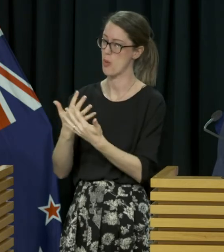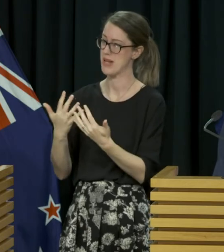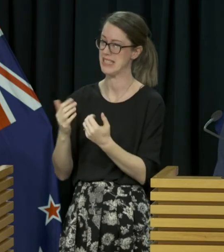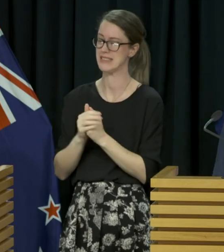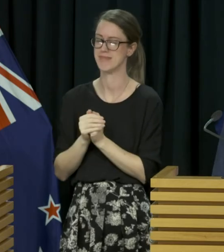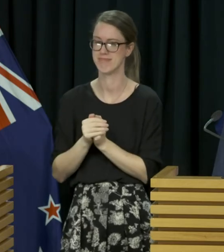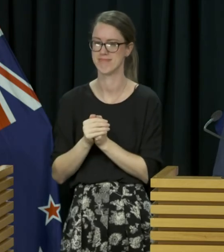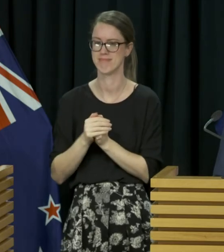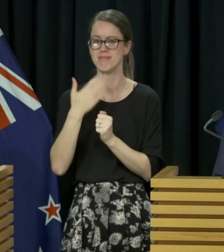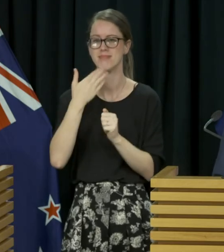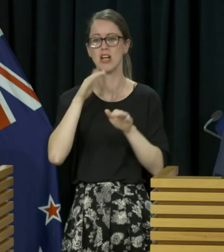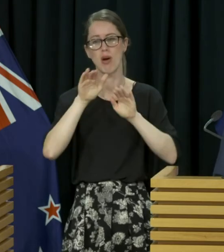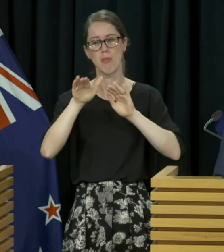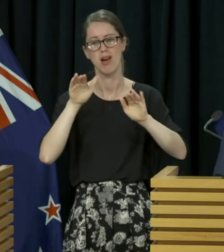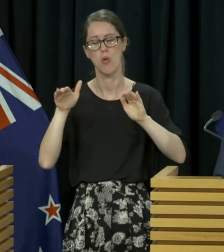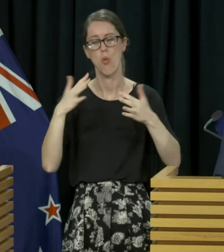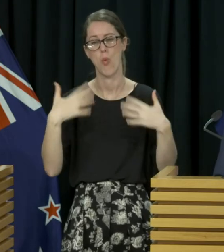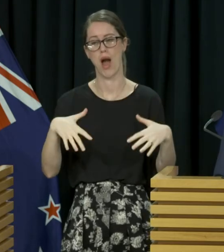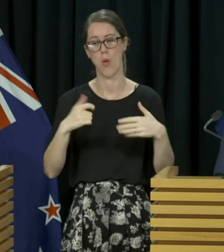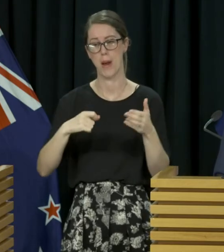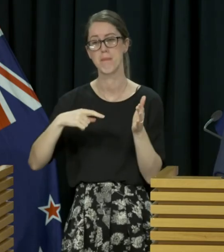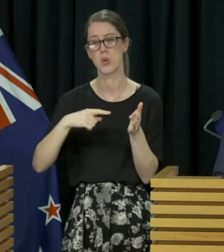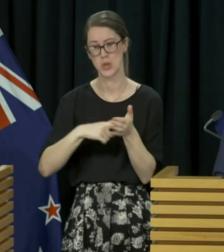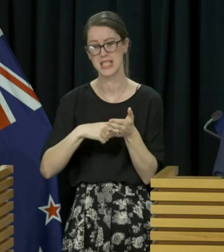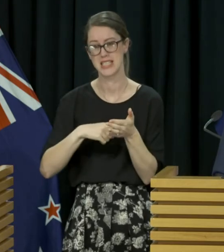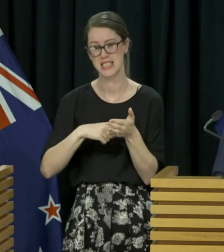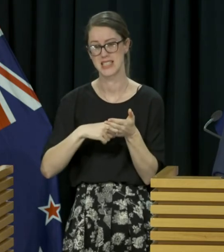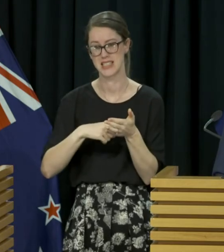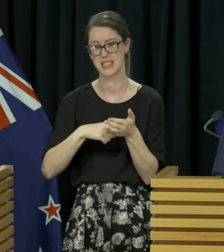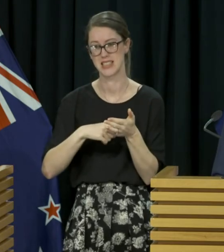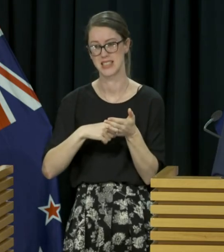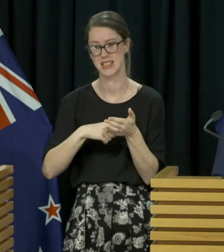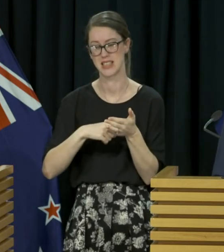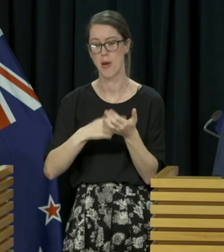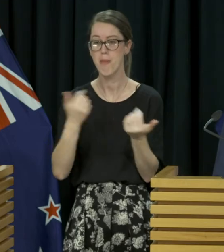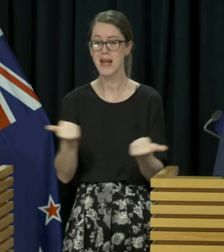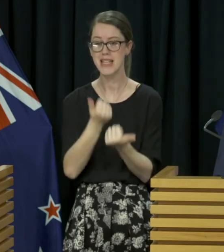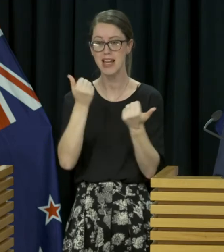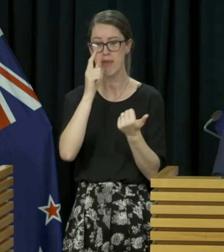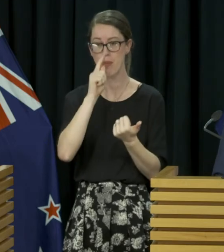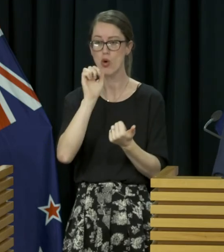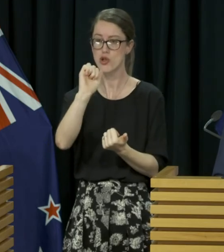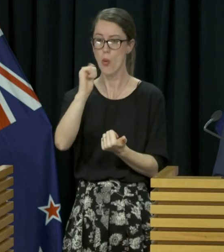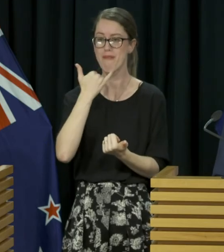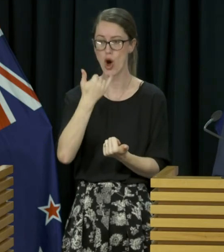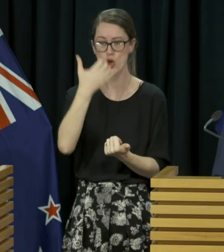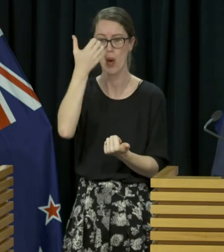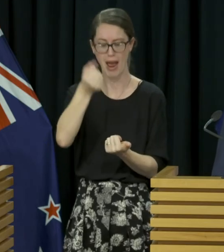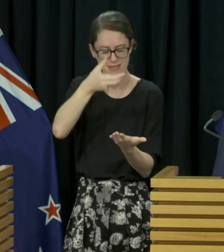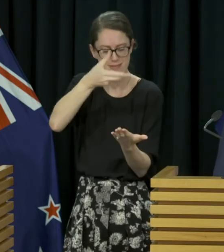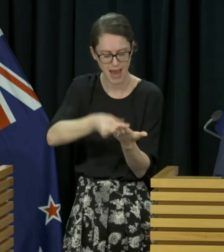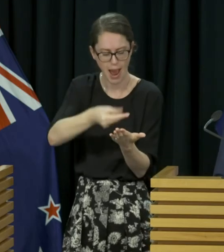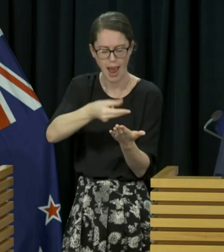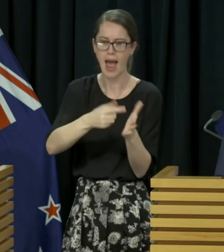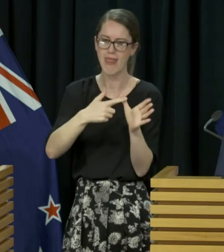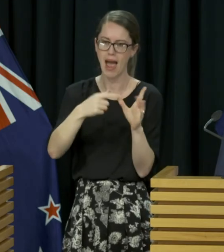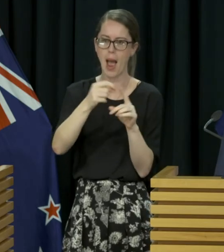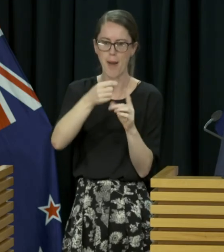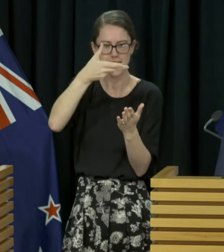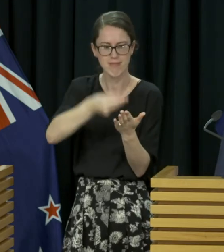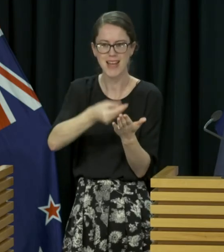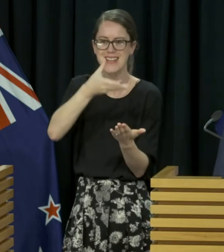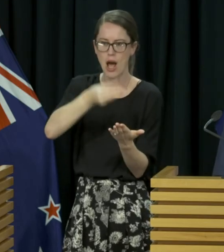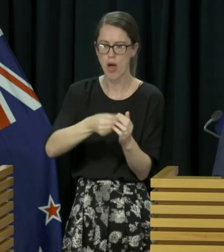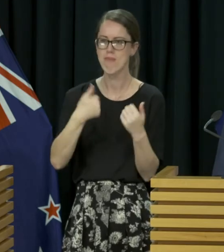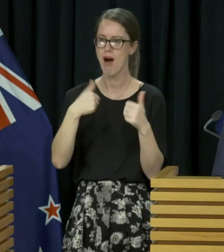so a reminder I can't stress enough we have high uptake of the app it's excellent it's amongst the highest I think of countries that have got